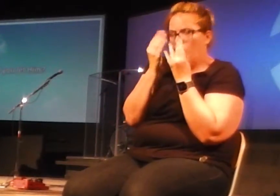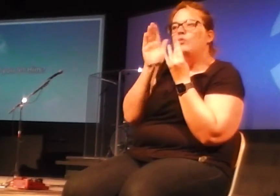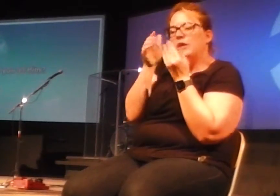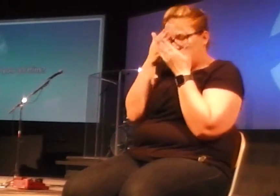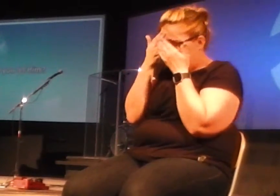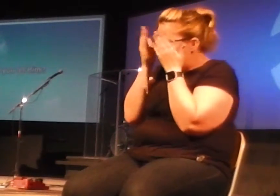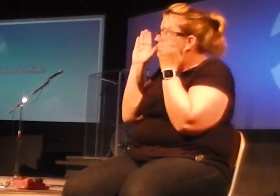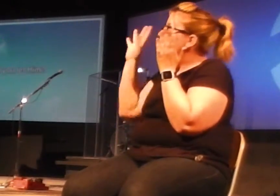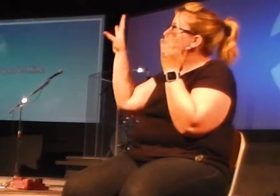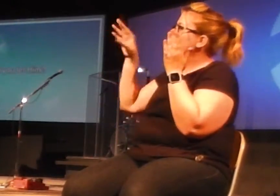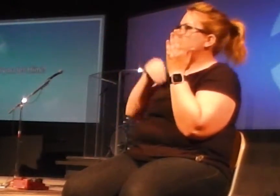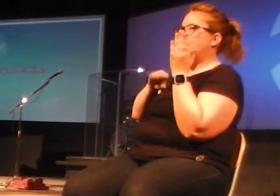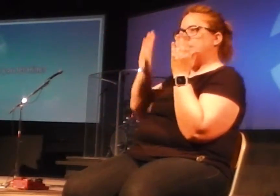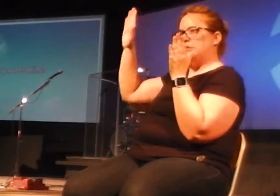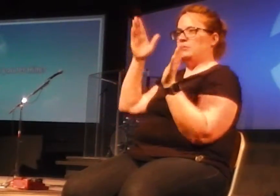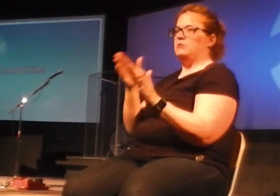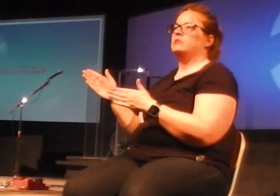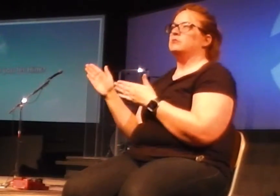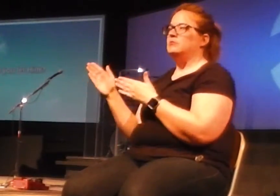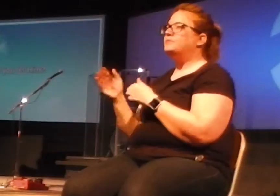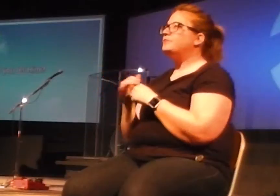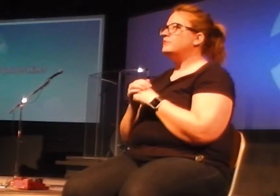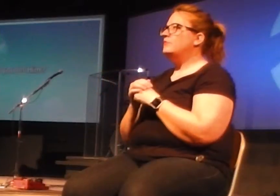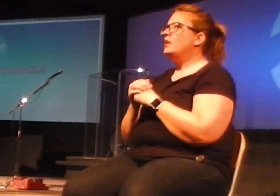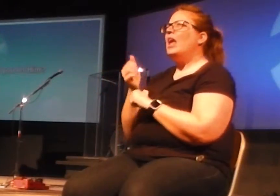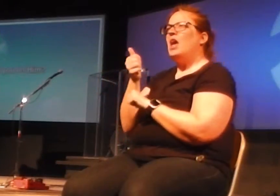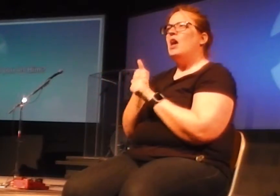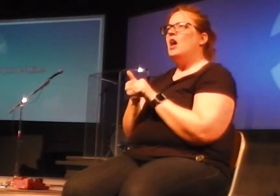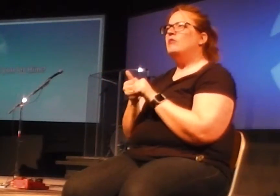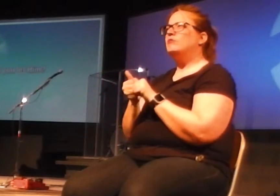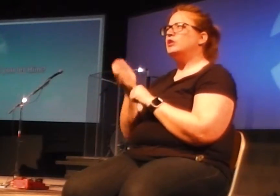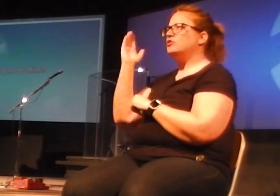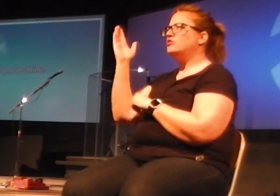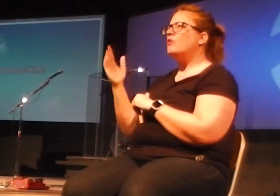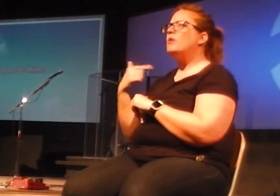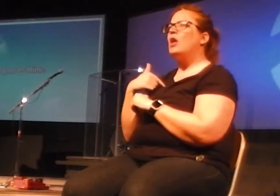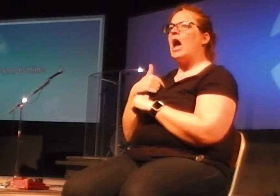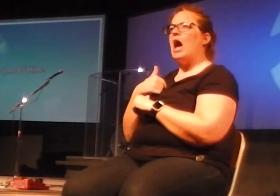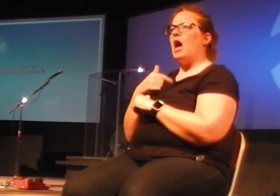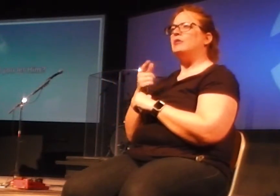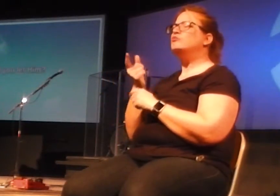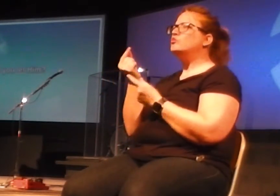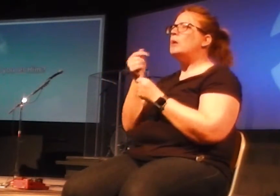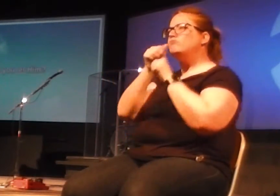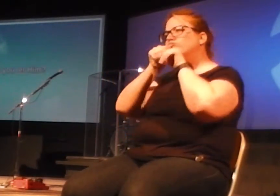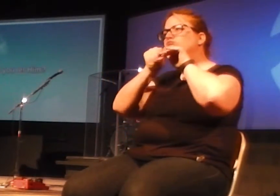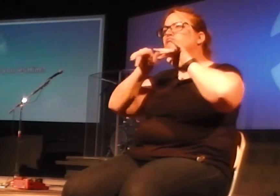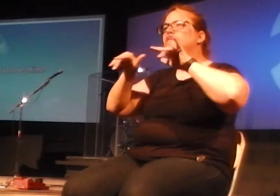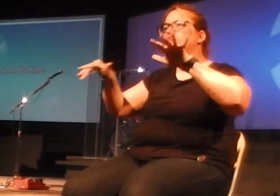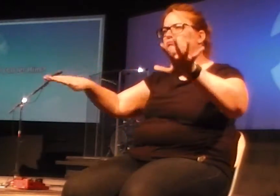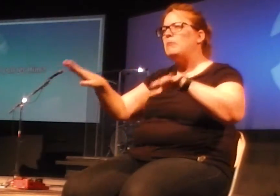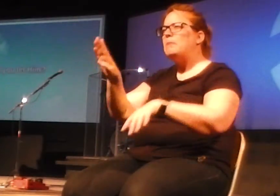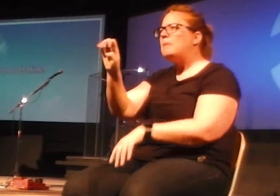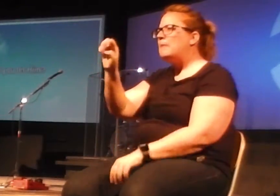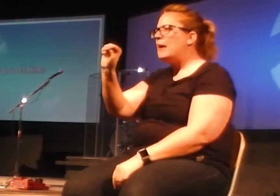here's how I want to wrap up. Every one of the sermons of this series, we close with a benediction. A benediction is just a blessing.